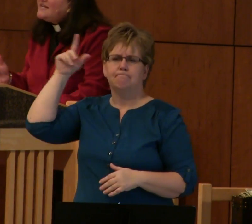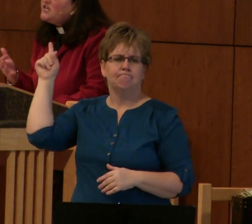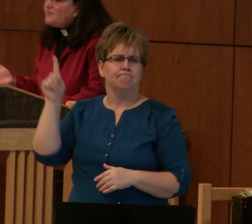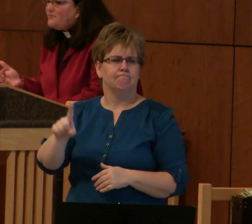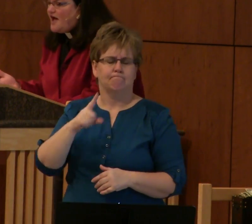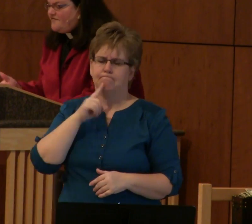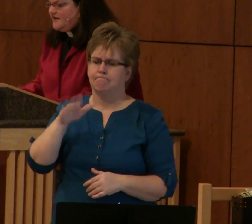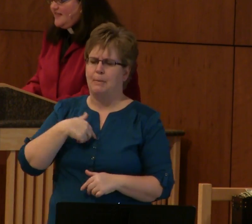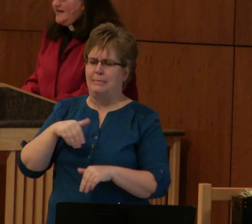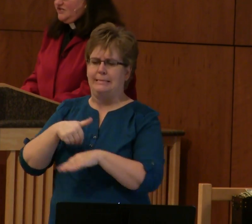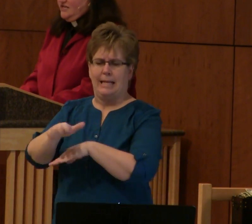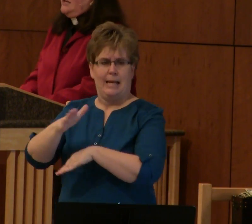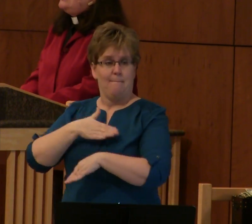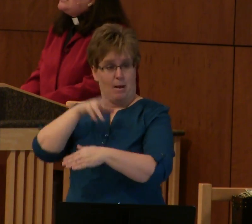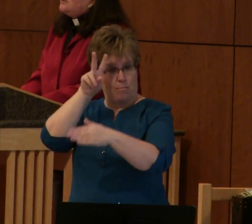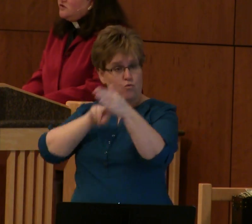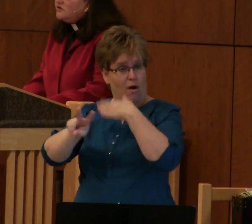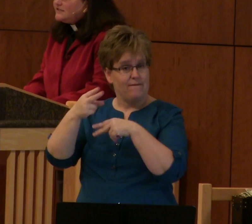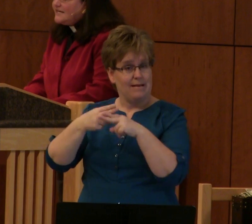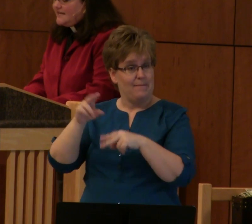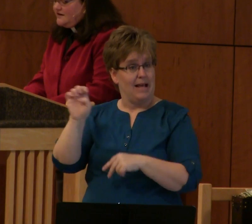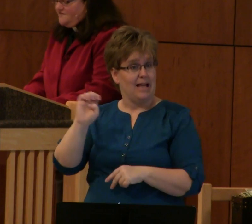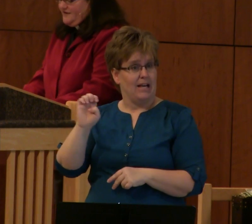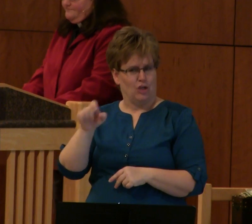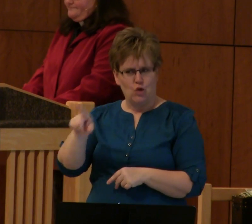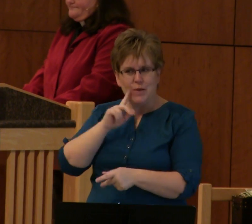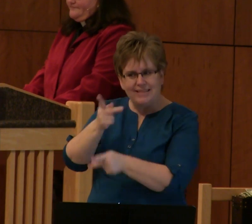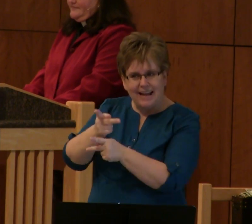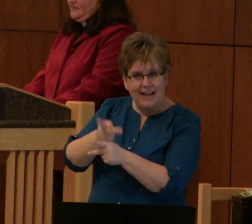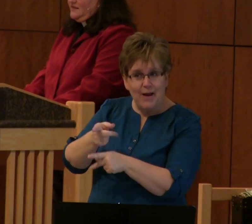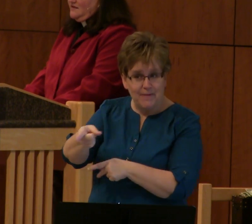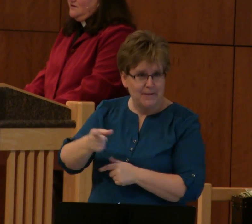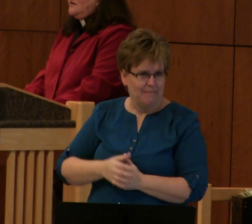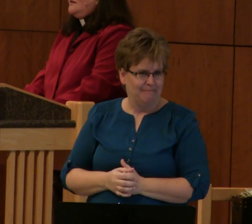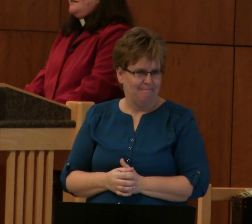I'm sending you my prophet Elijah, and you'll take care of him.